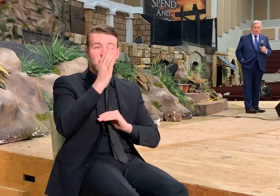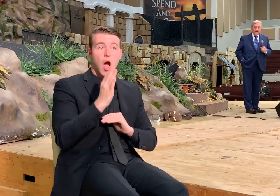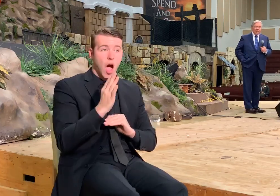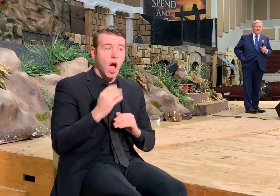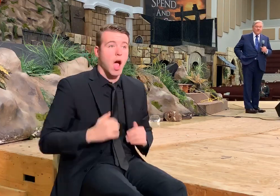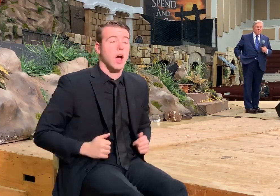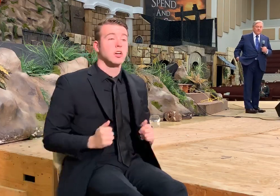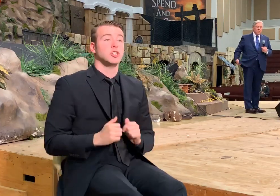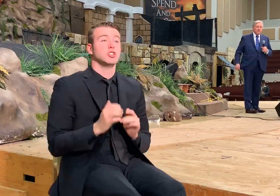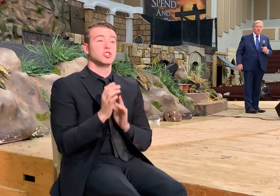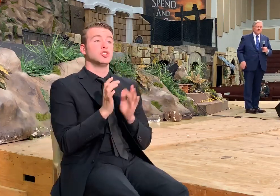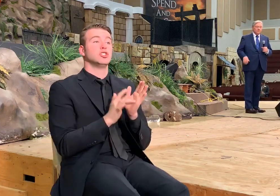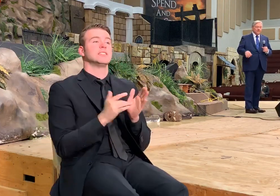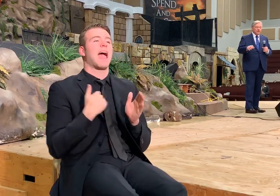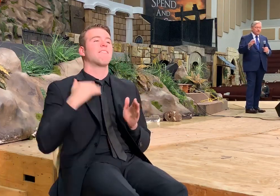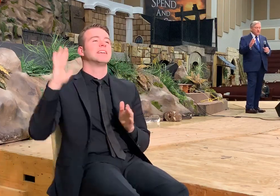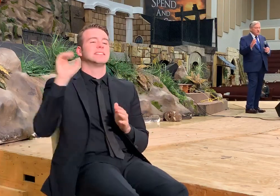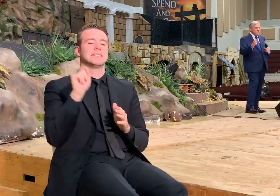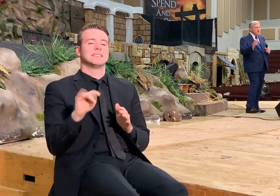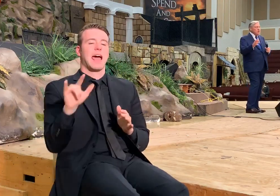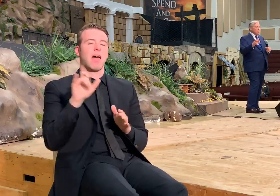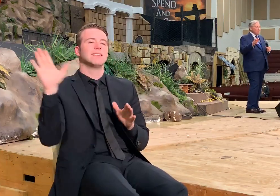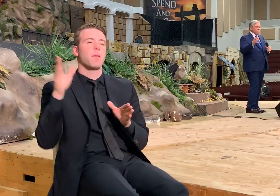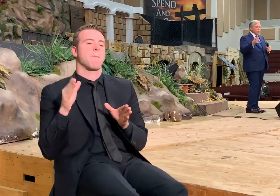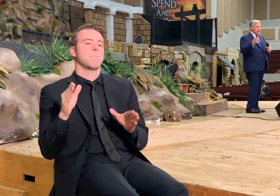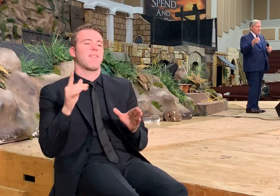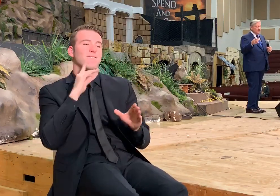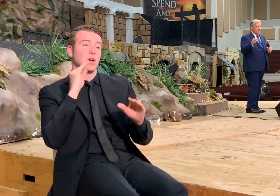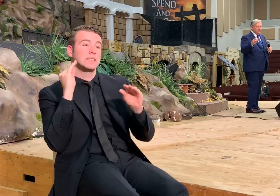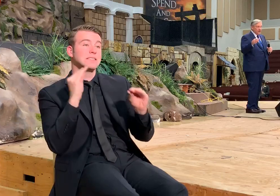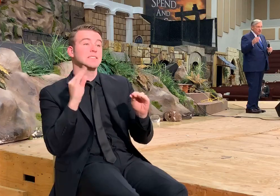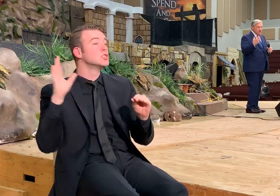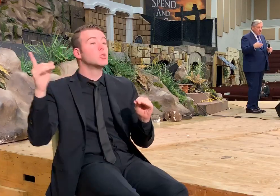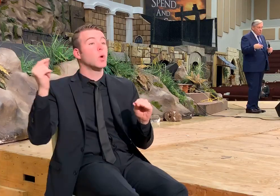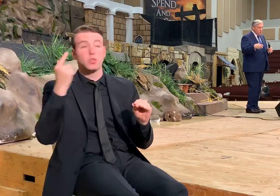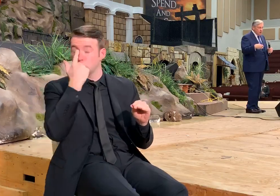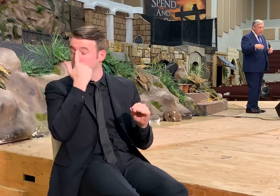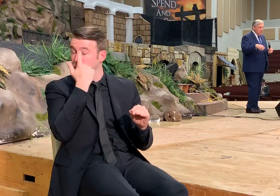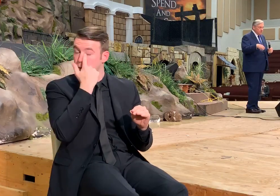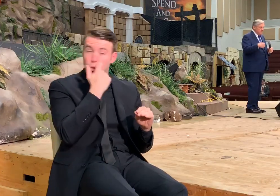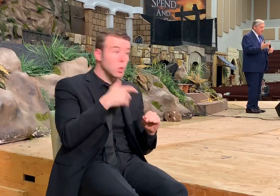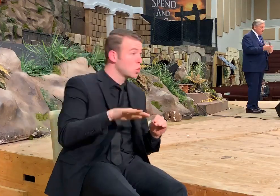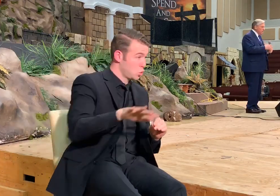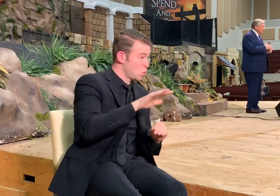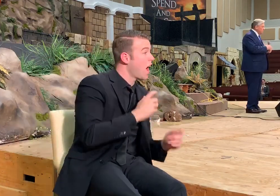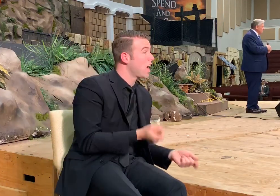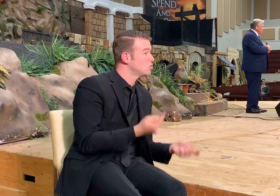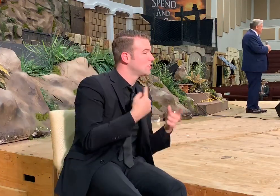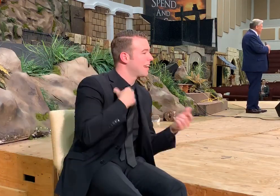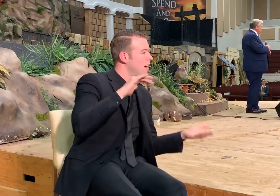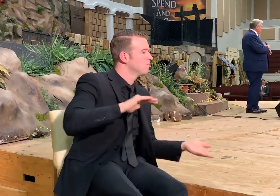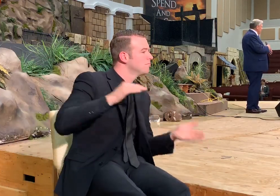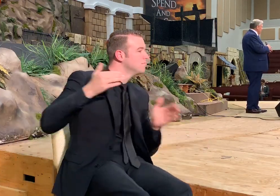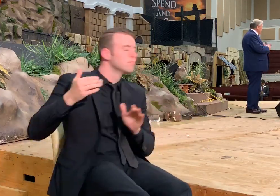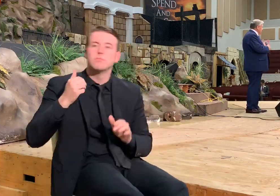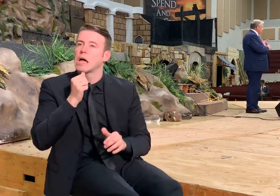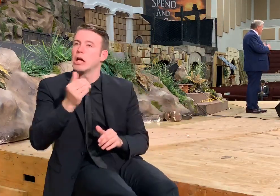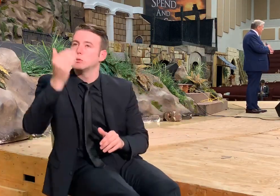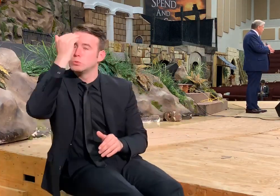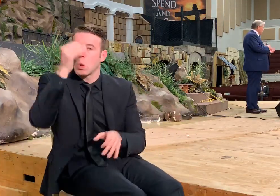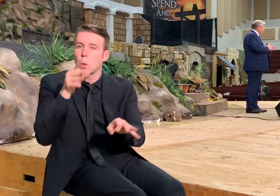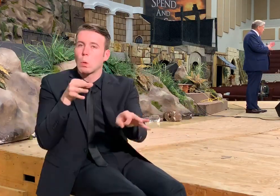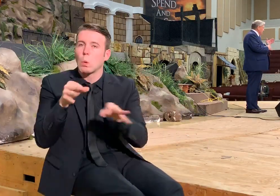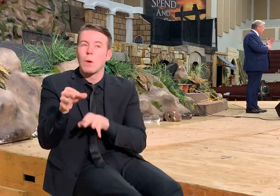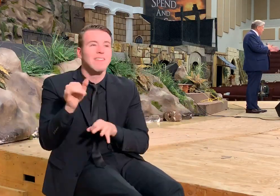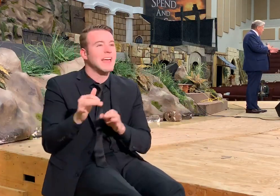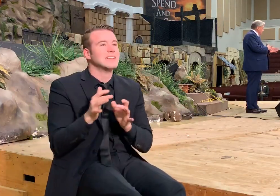Jesus had a method of teaching. His method of teaching was to go from the known to the unknown. That's one of the most